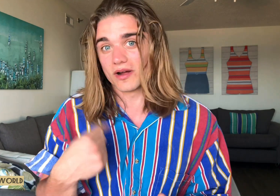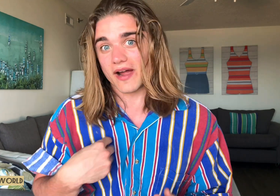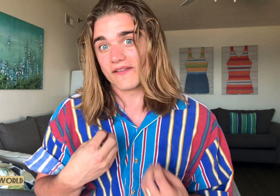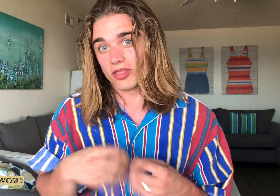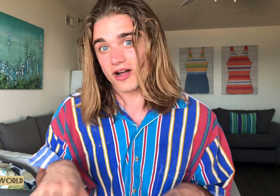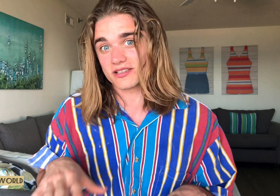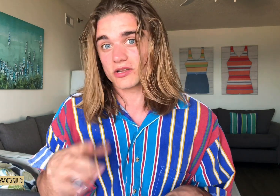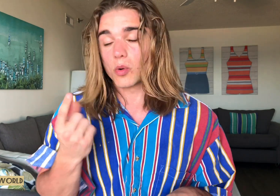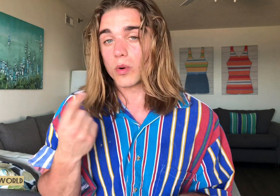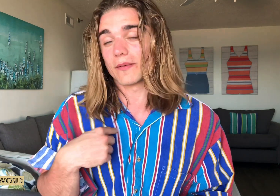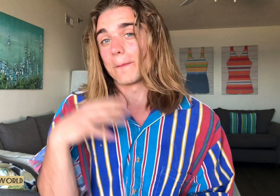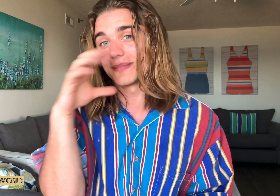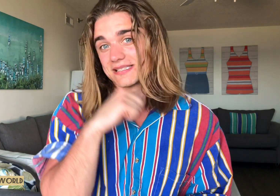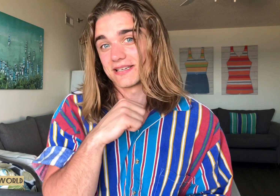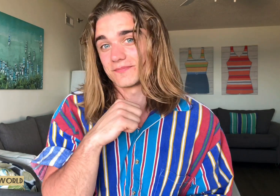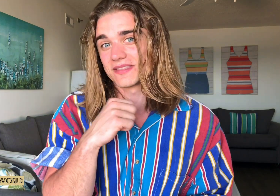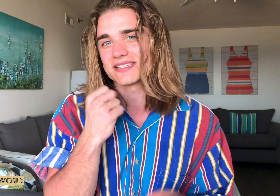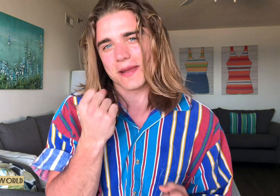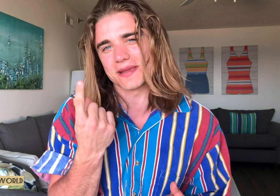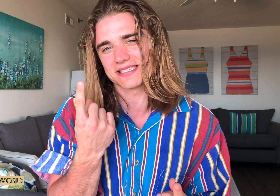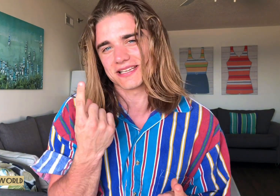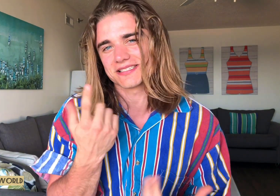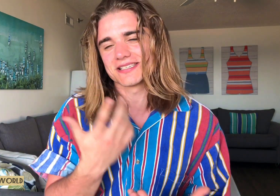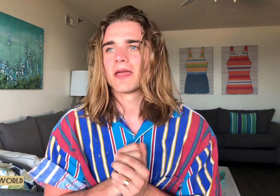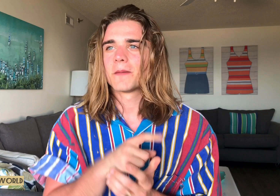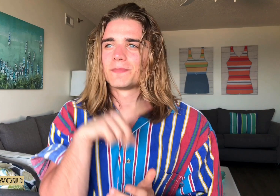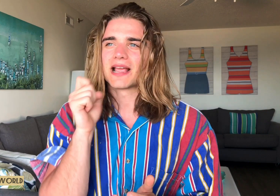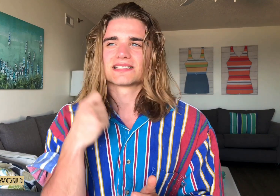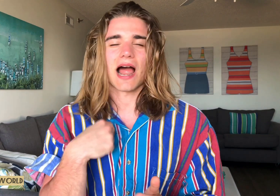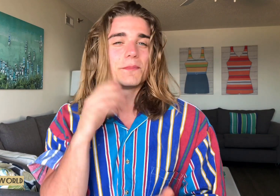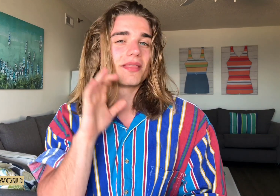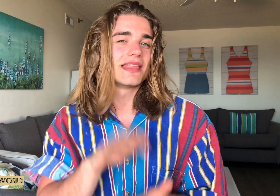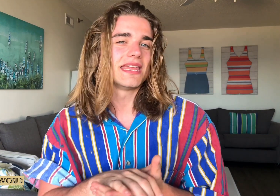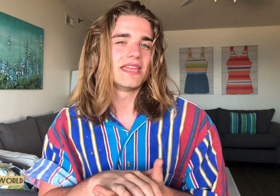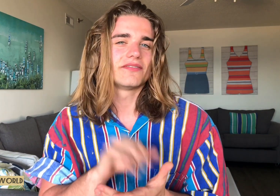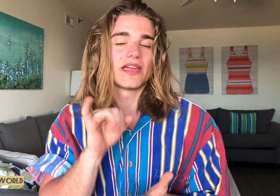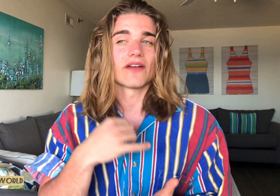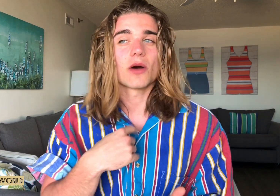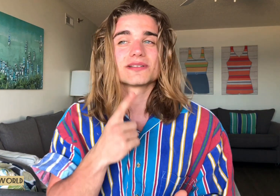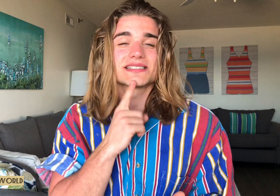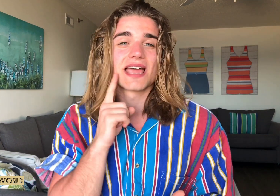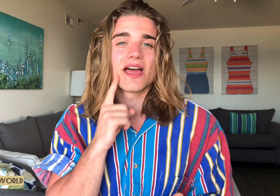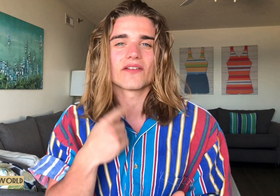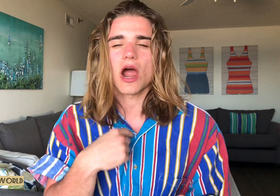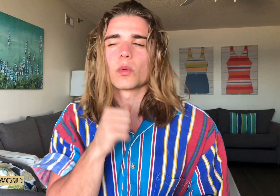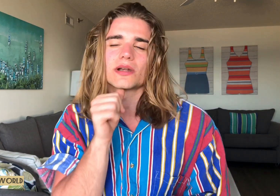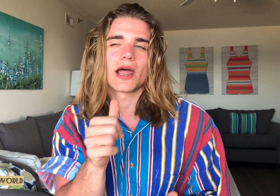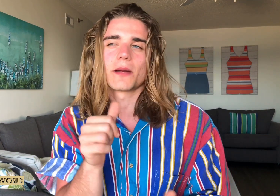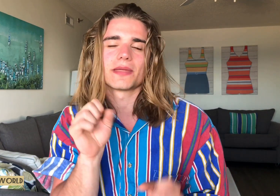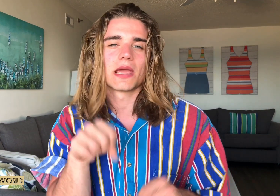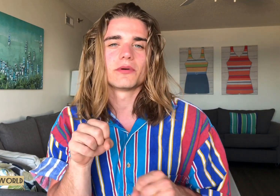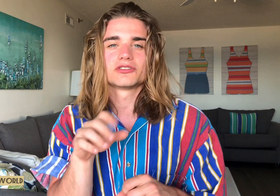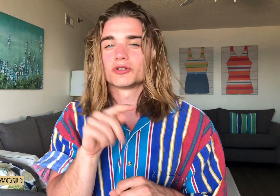I've lost or what I'm missing. Does that make sense? Because I believe if I was deaf, I would not be able to